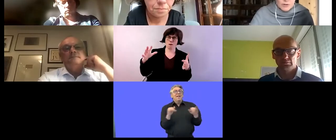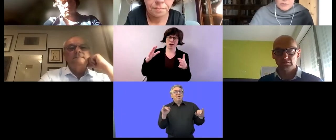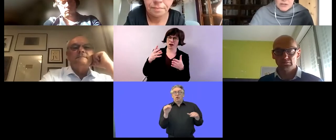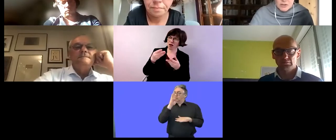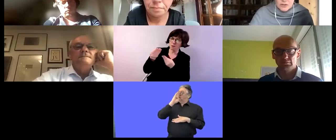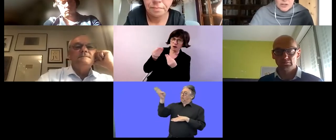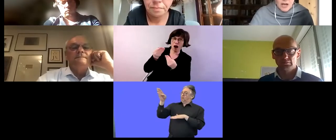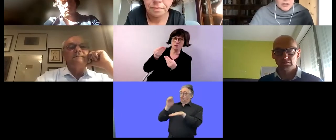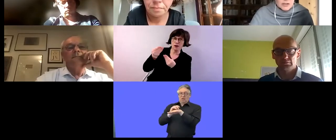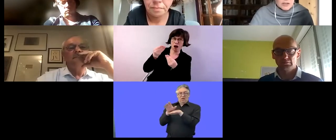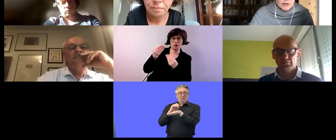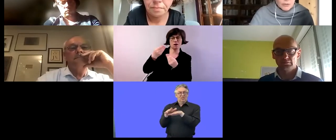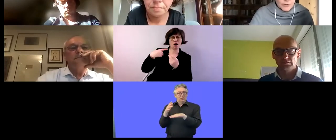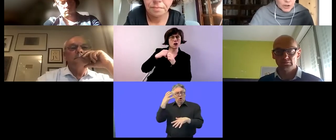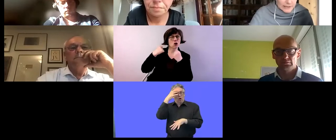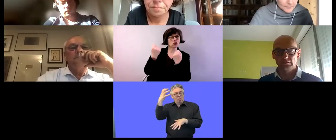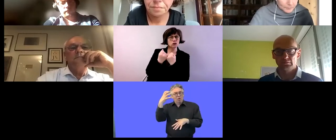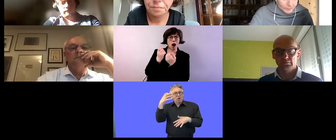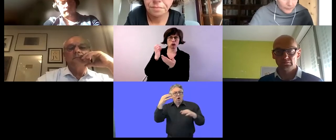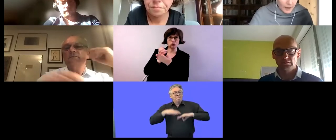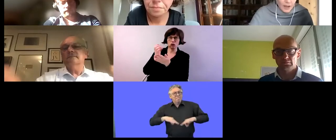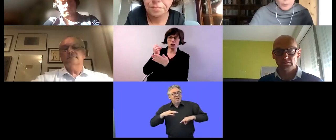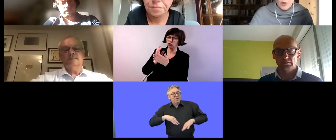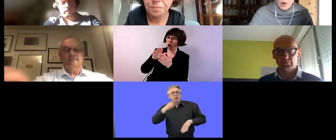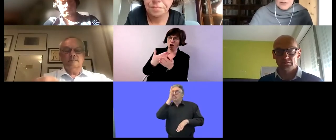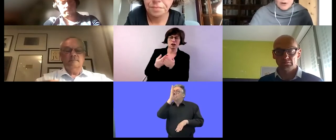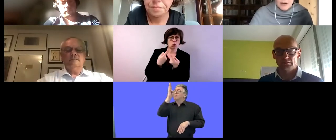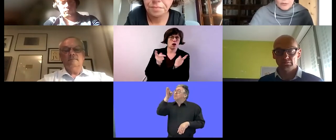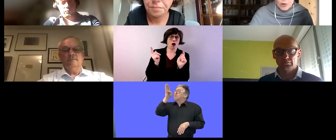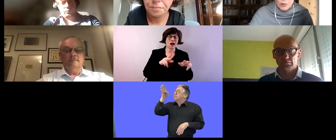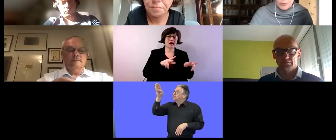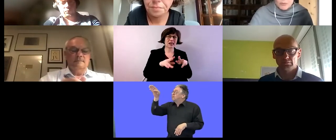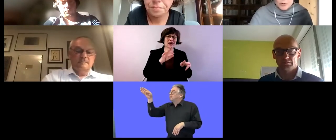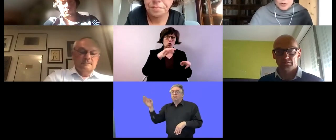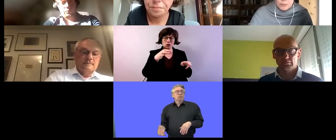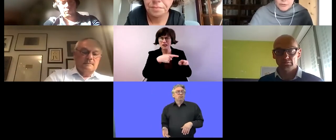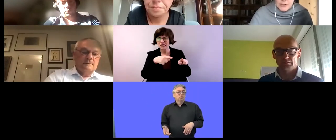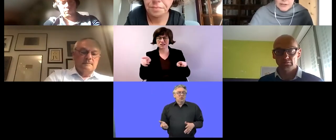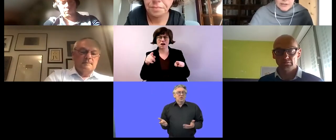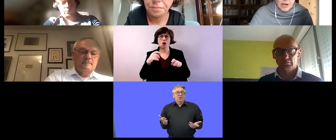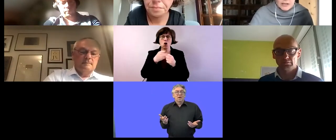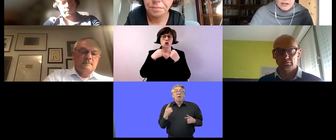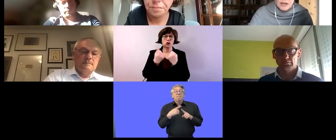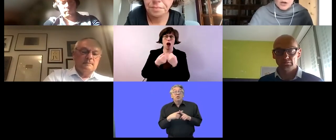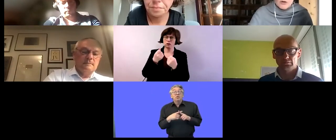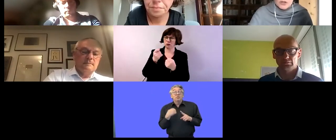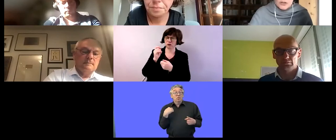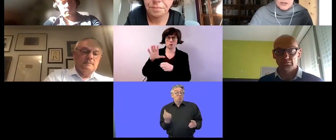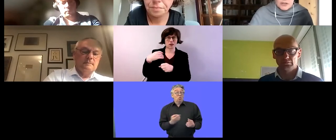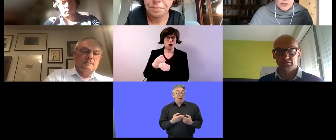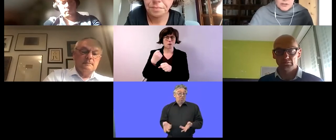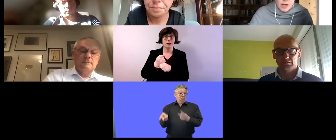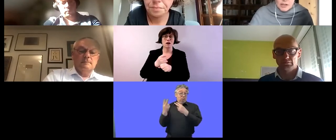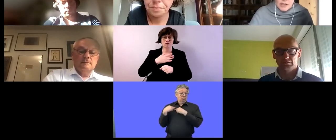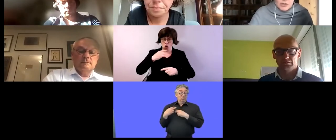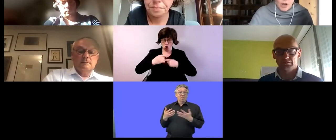government ministers and their officials uh we also have a role to promote universal design which is